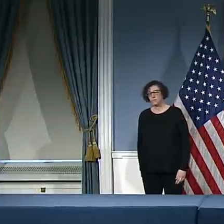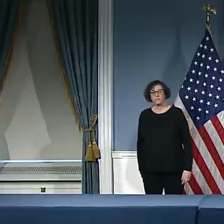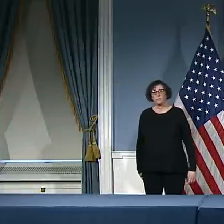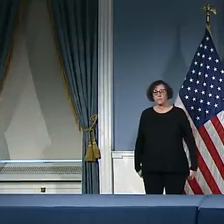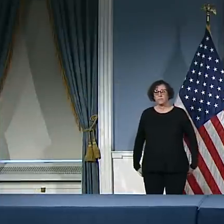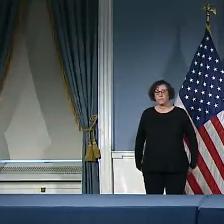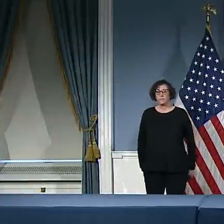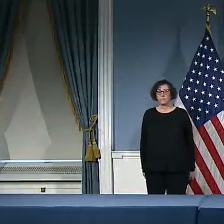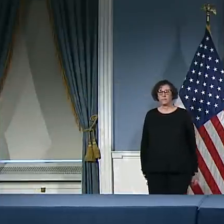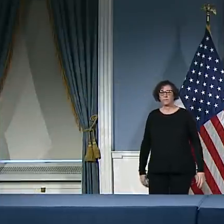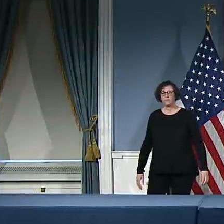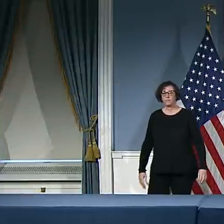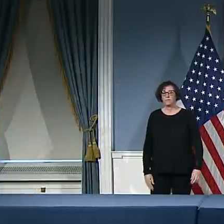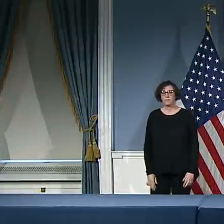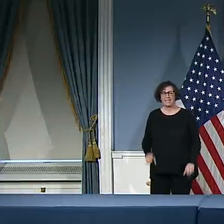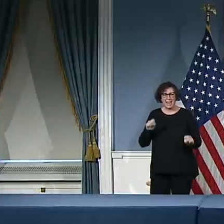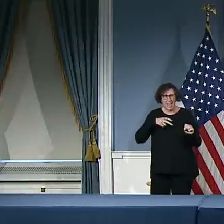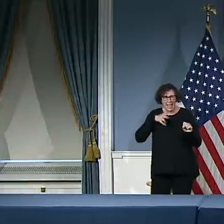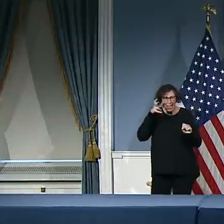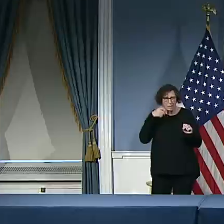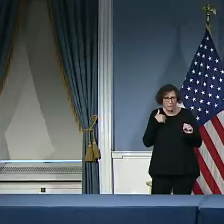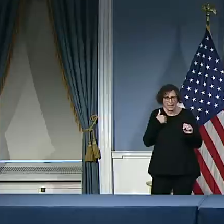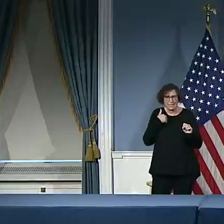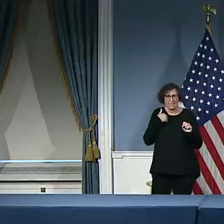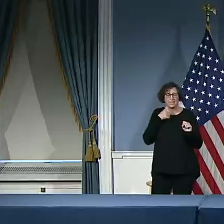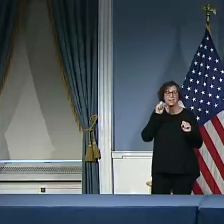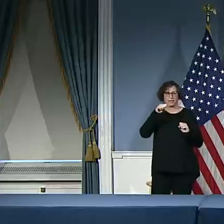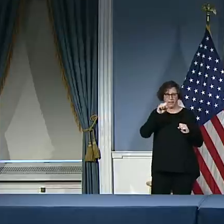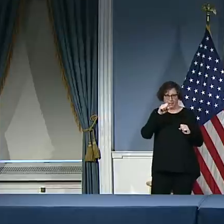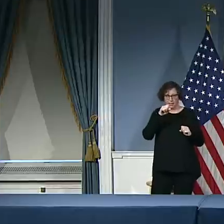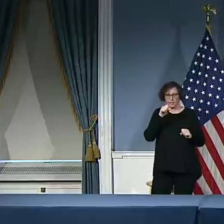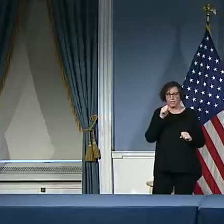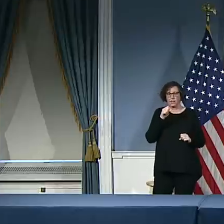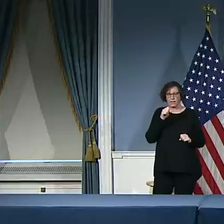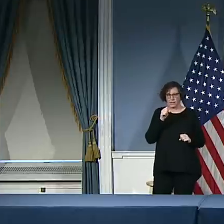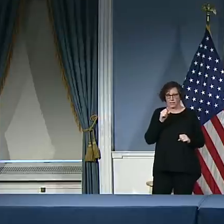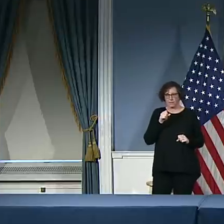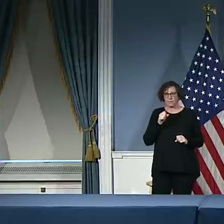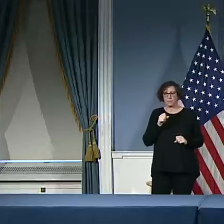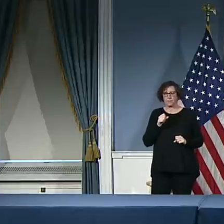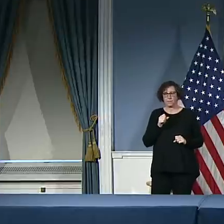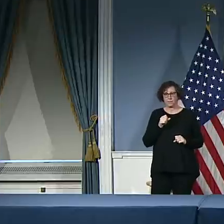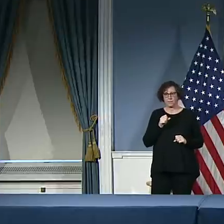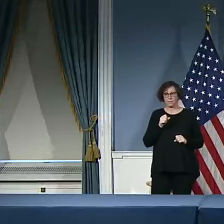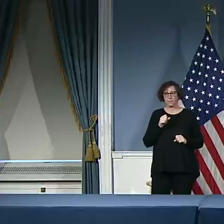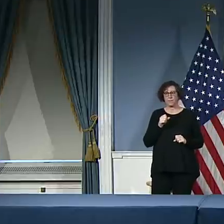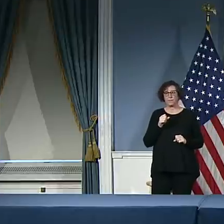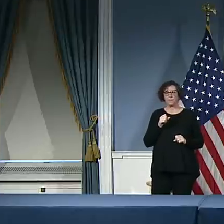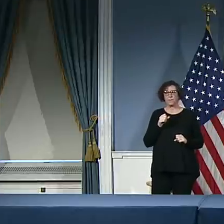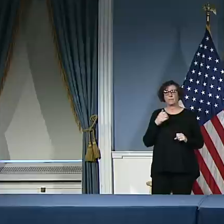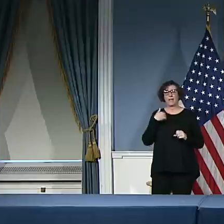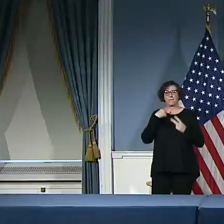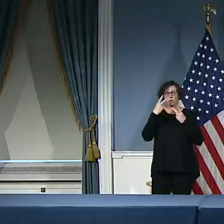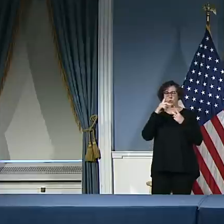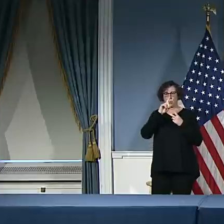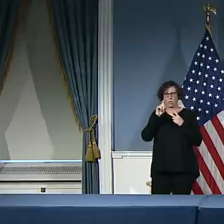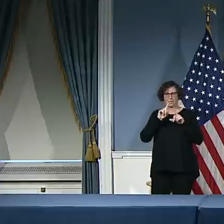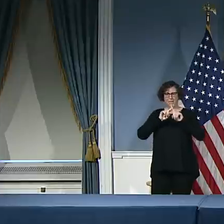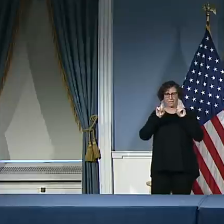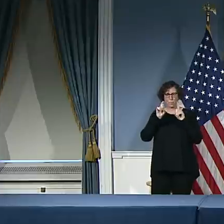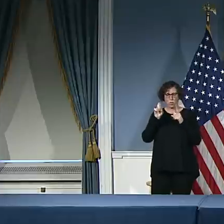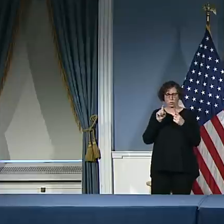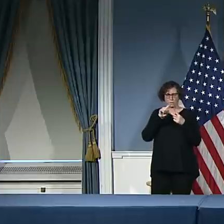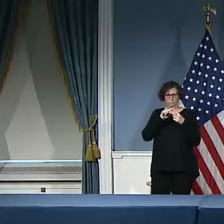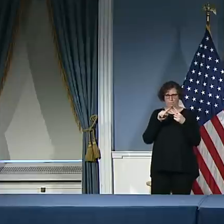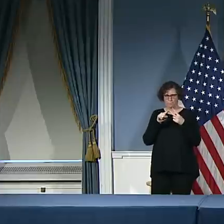Mayor, can you hear me okay? Indeed. Okay, great. I do have two different questions if I'm allowed. One about